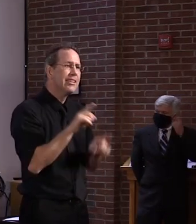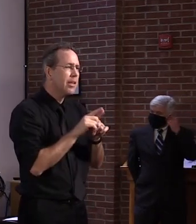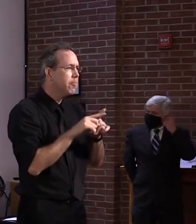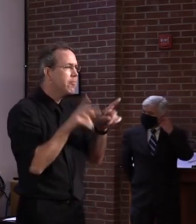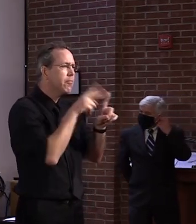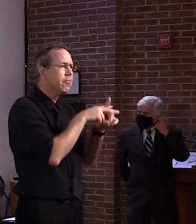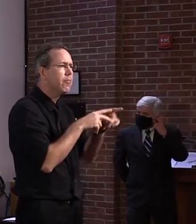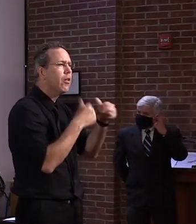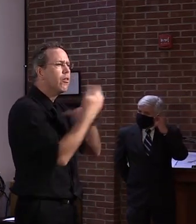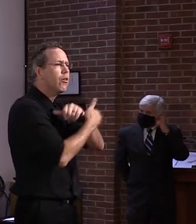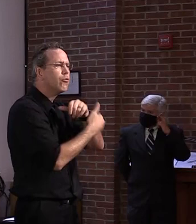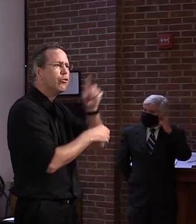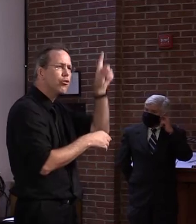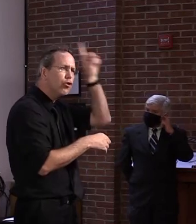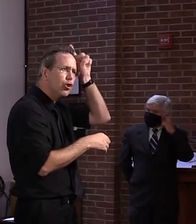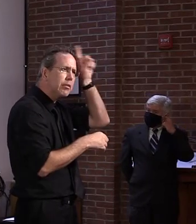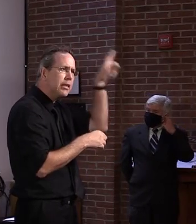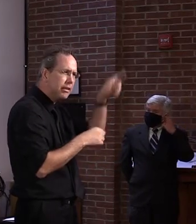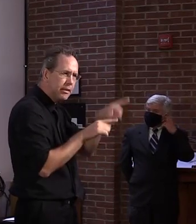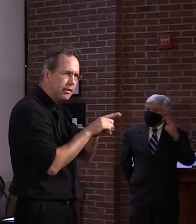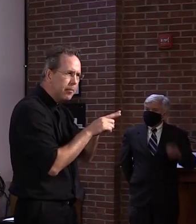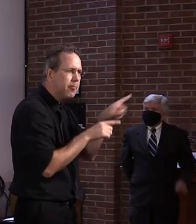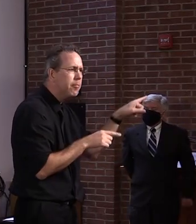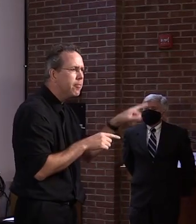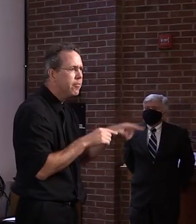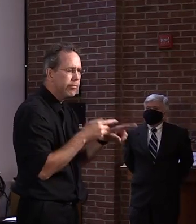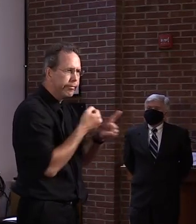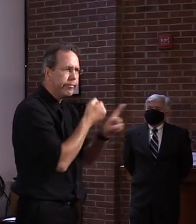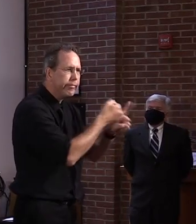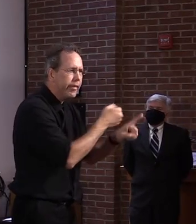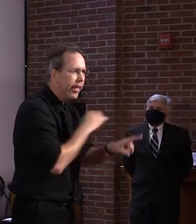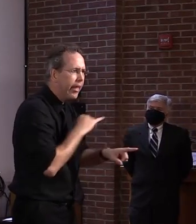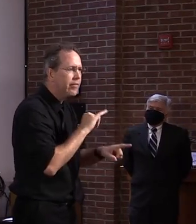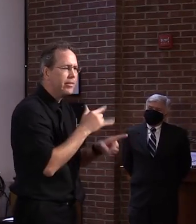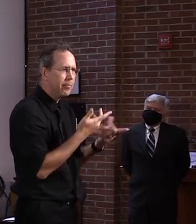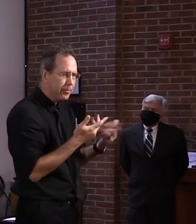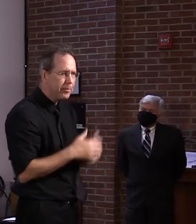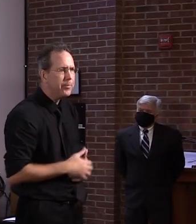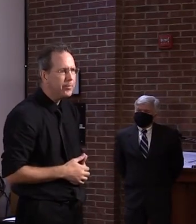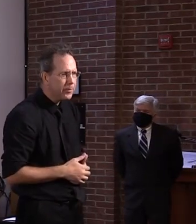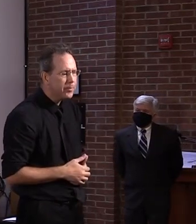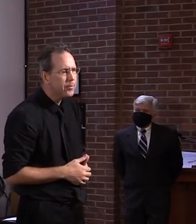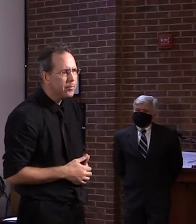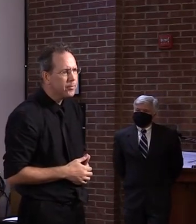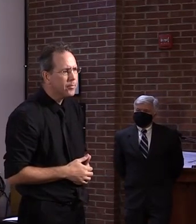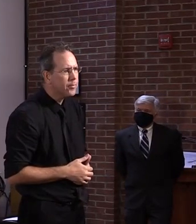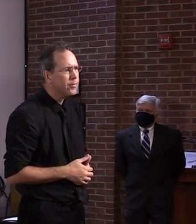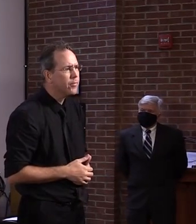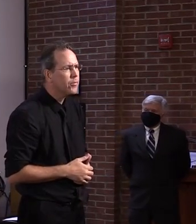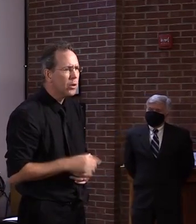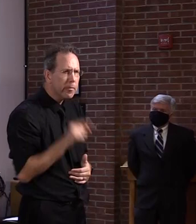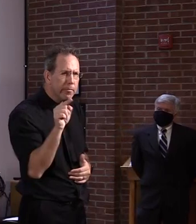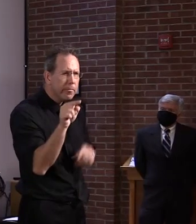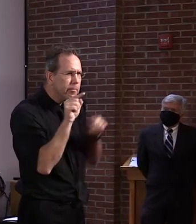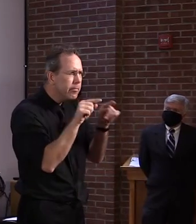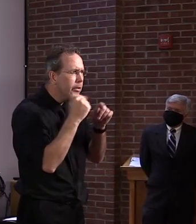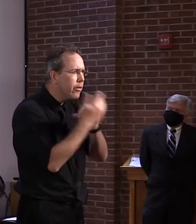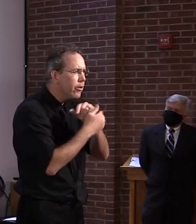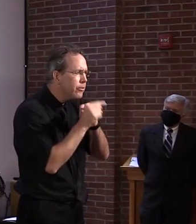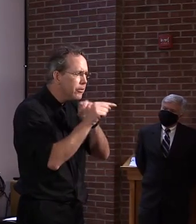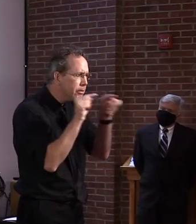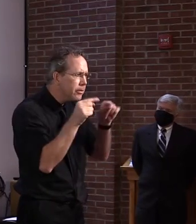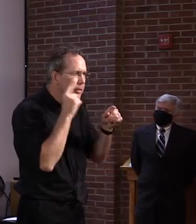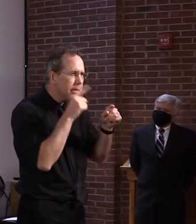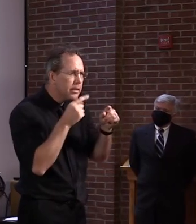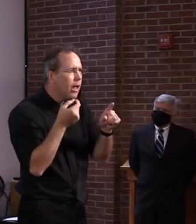happening now in Spain. Um, so, you're right. There is a cycle, it seems. Um, but look at our country